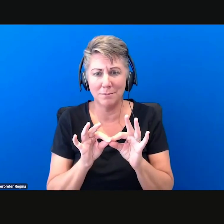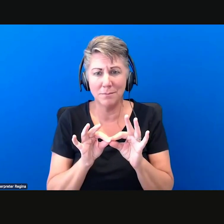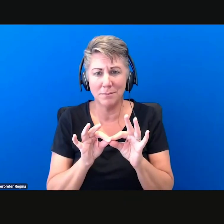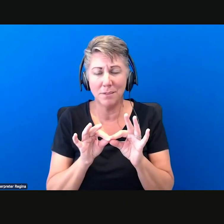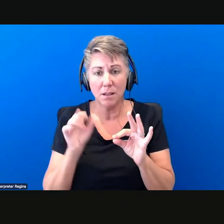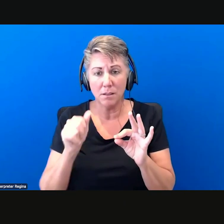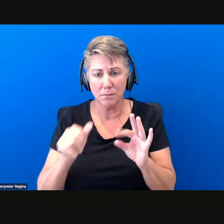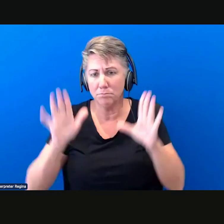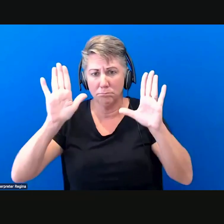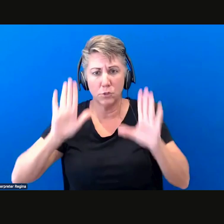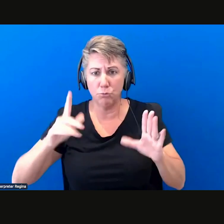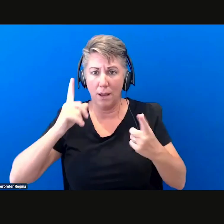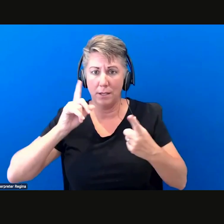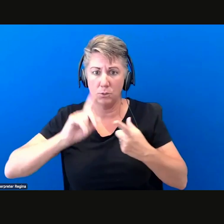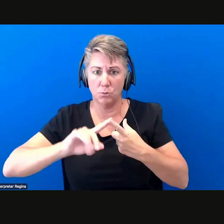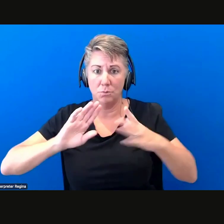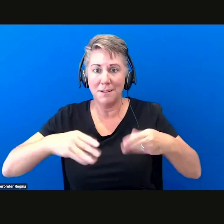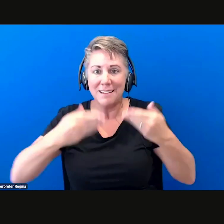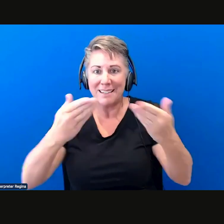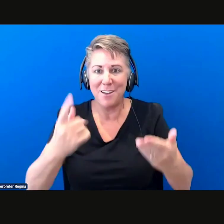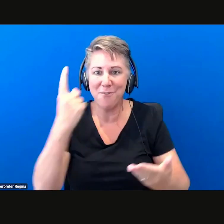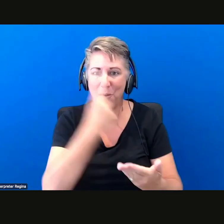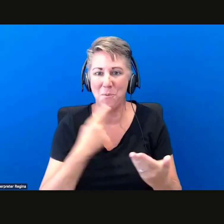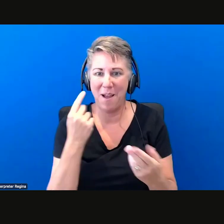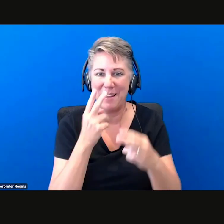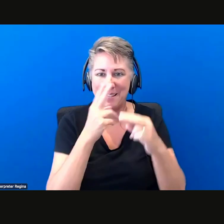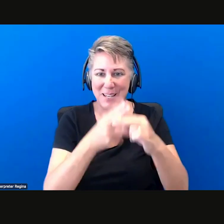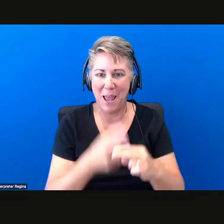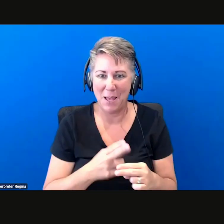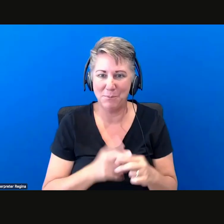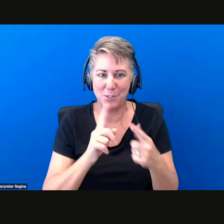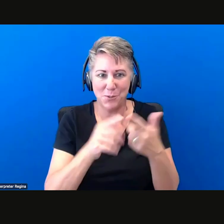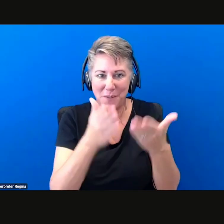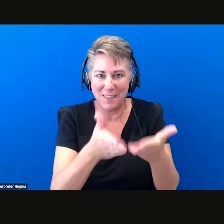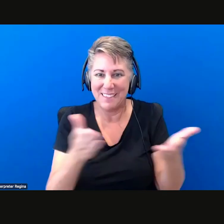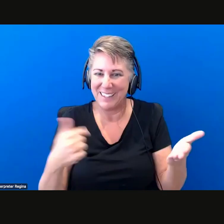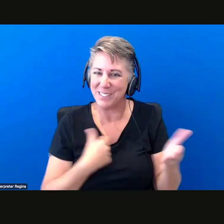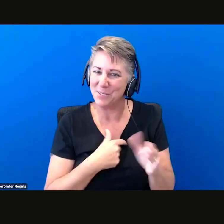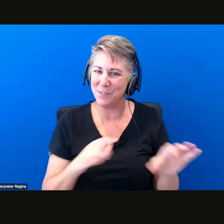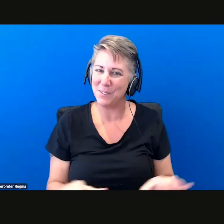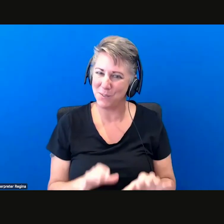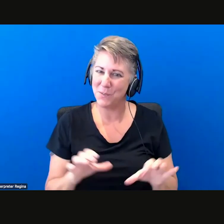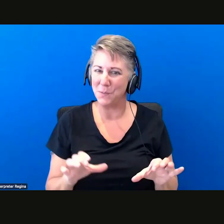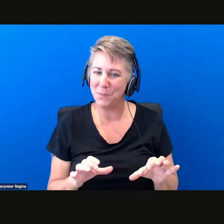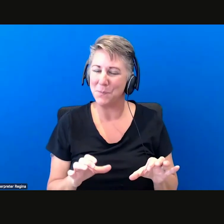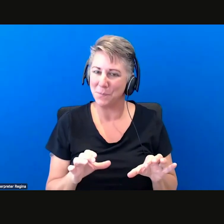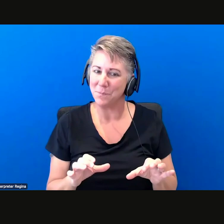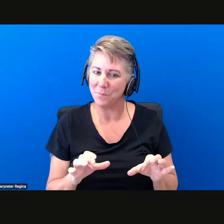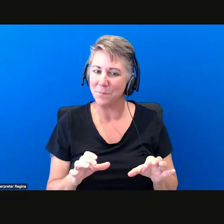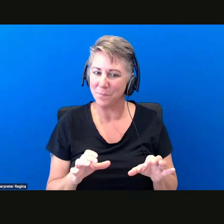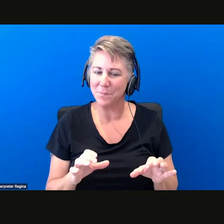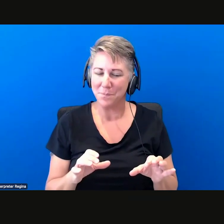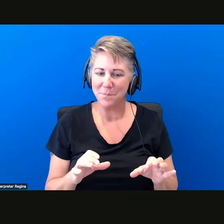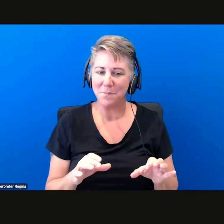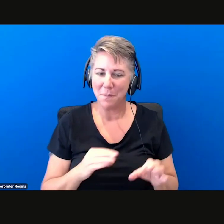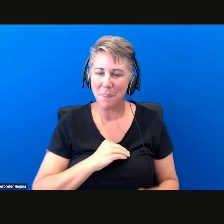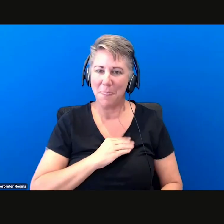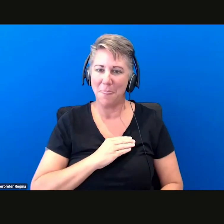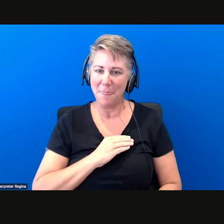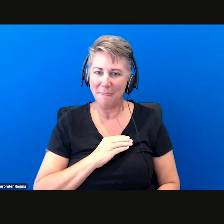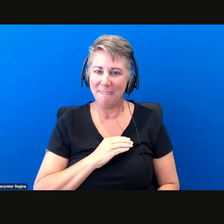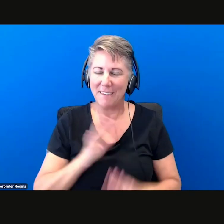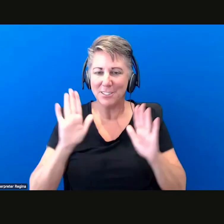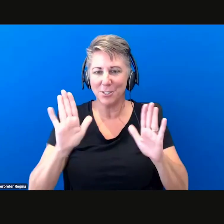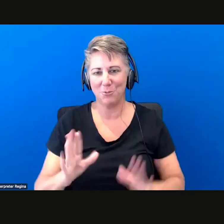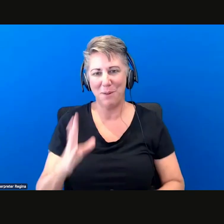to be able to to give some hawaiian names to to things that we do and it's uh it's such a a great